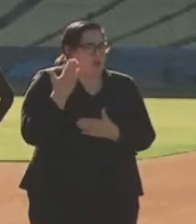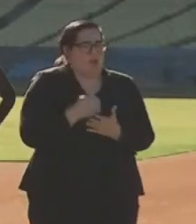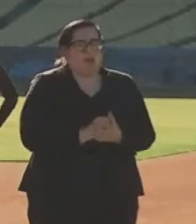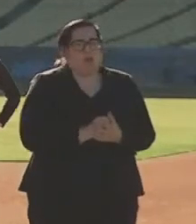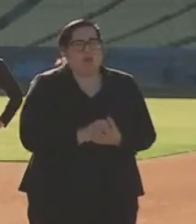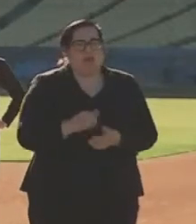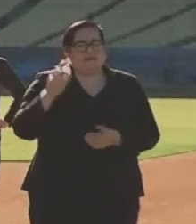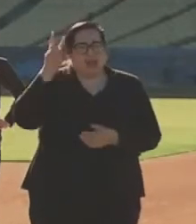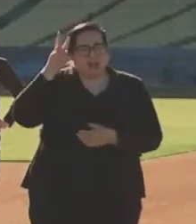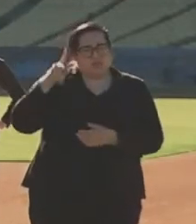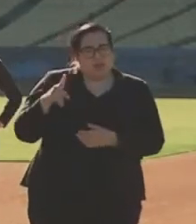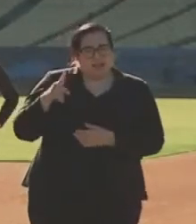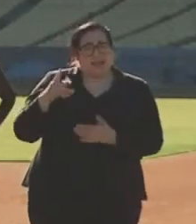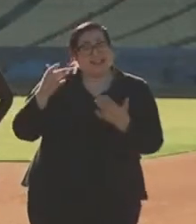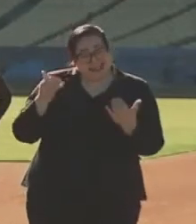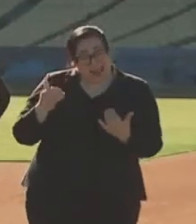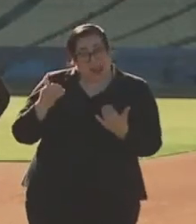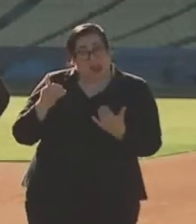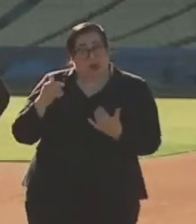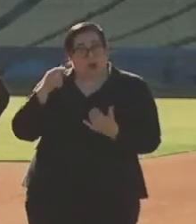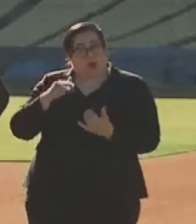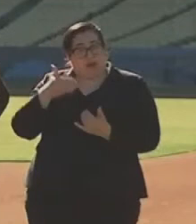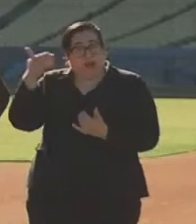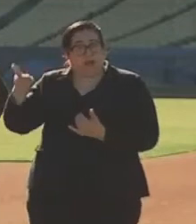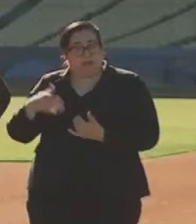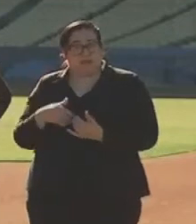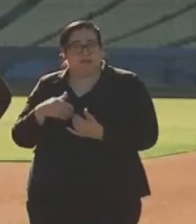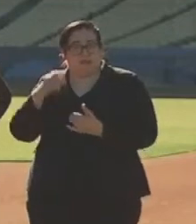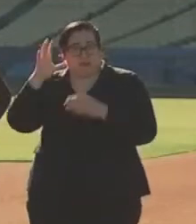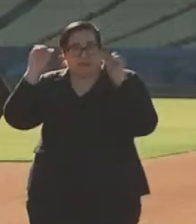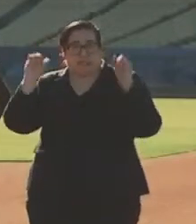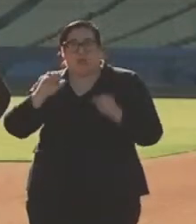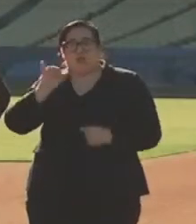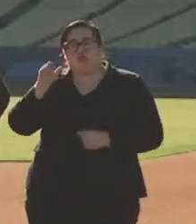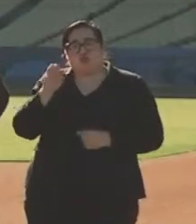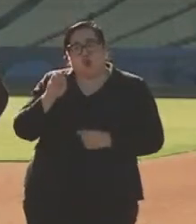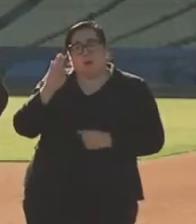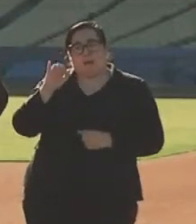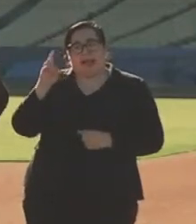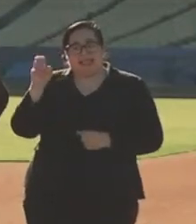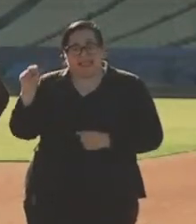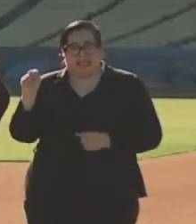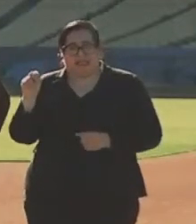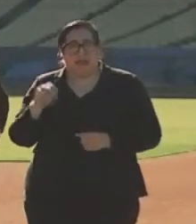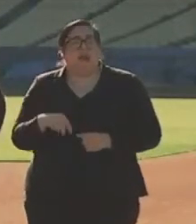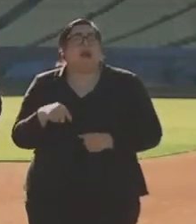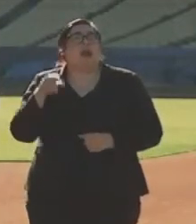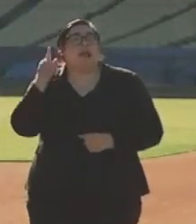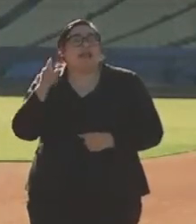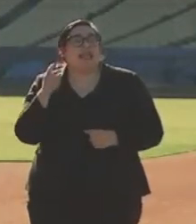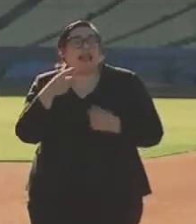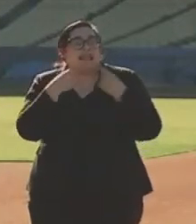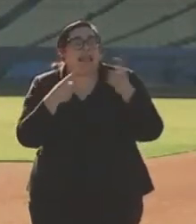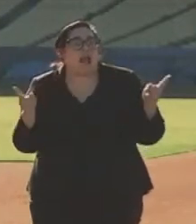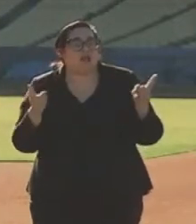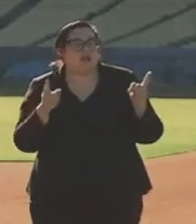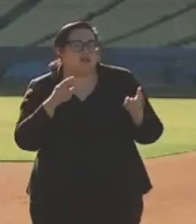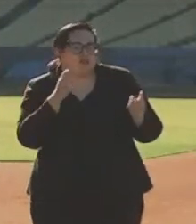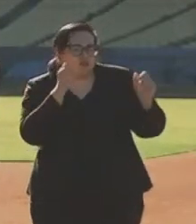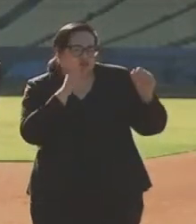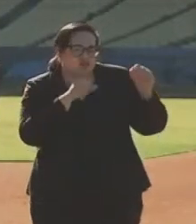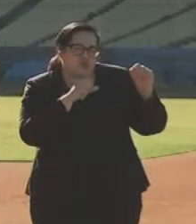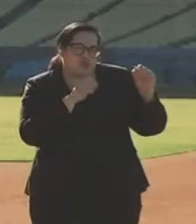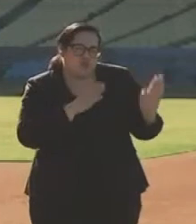Vice President, now President-elect Joe Biden announced his strategy to prioritize people 65